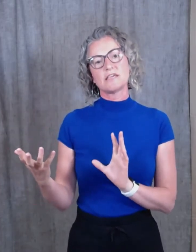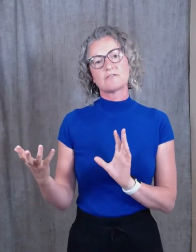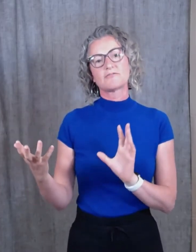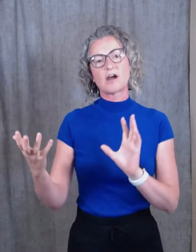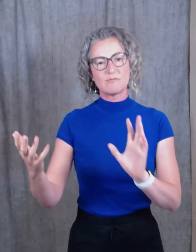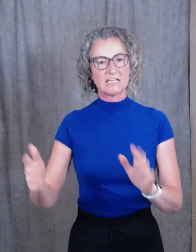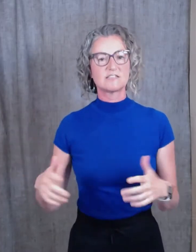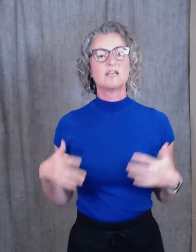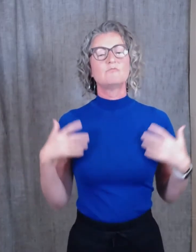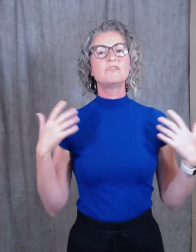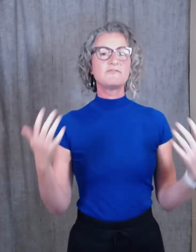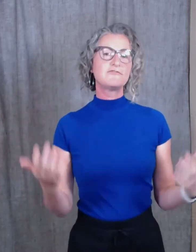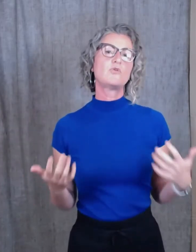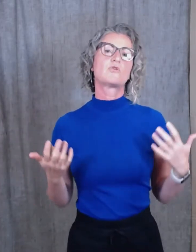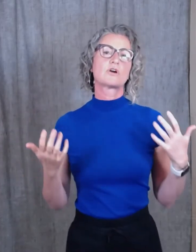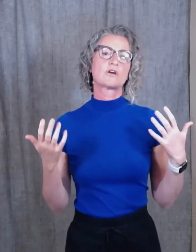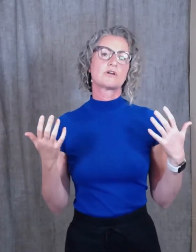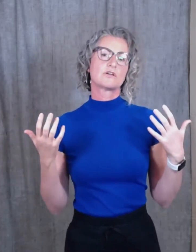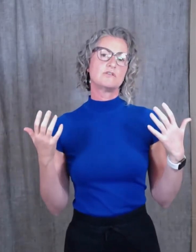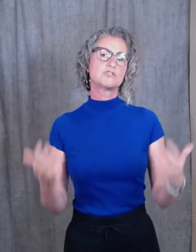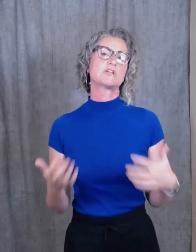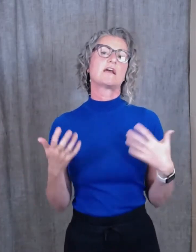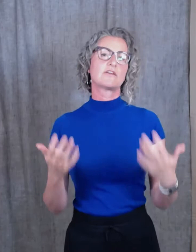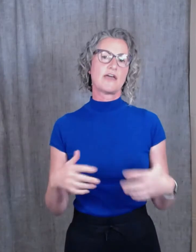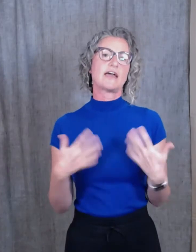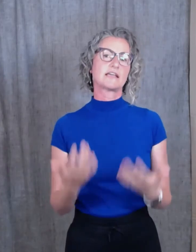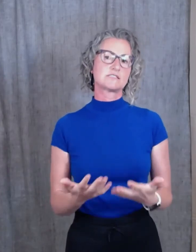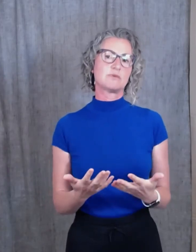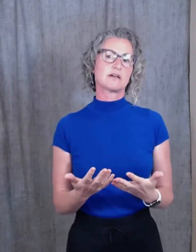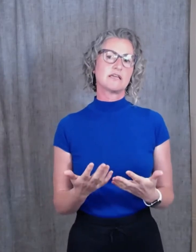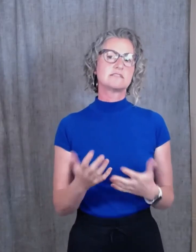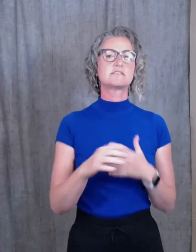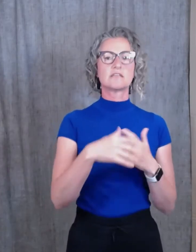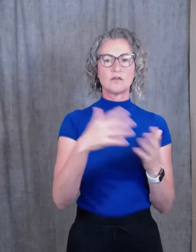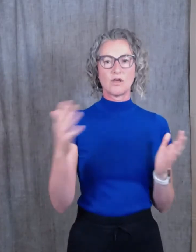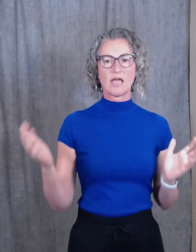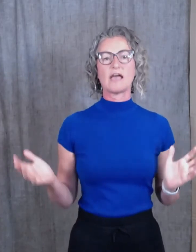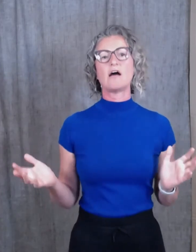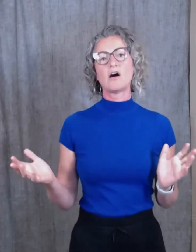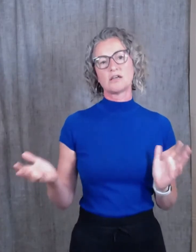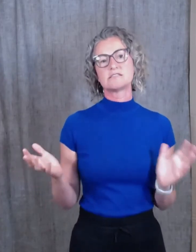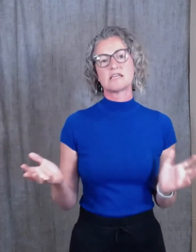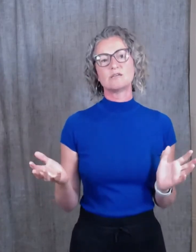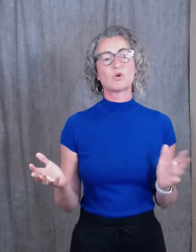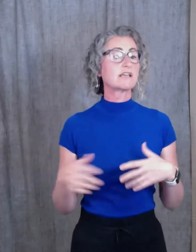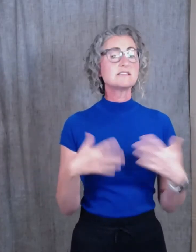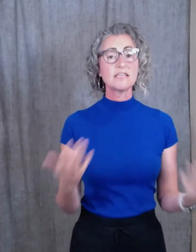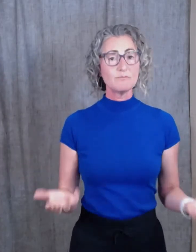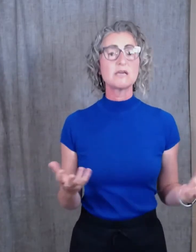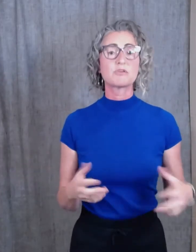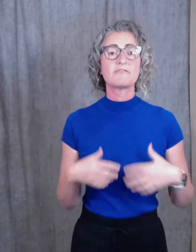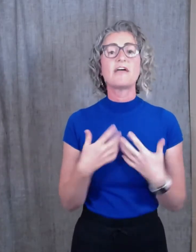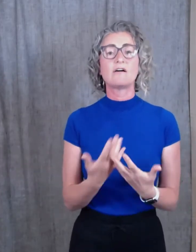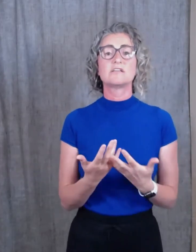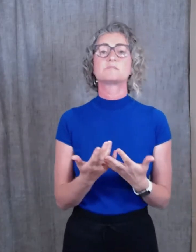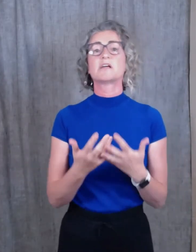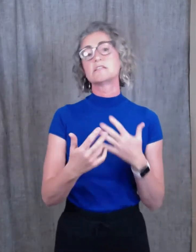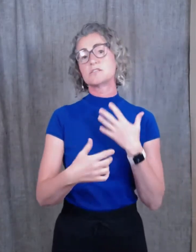from it before you share that experience on a Sunday morning. Because it can be a profound experience to